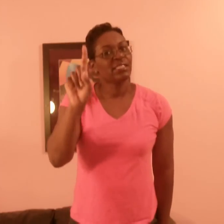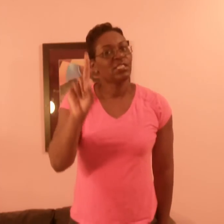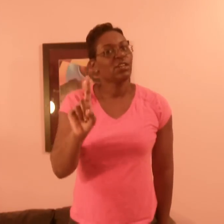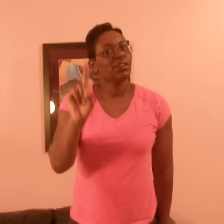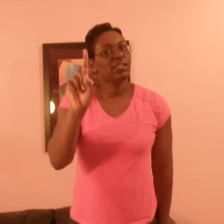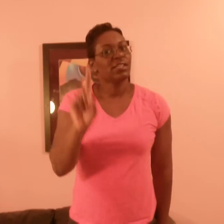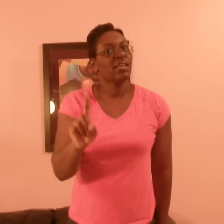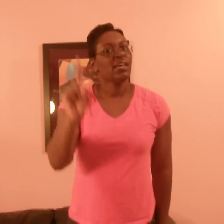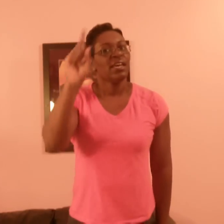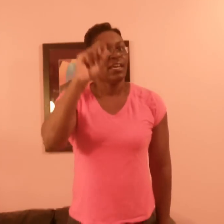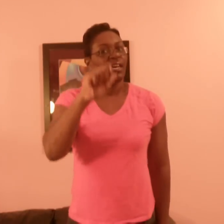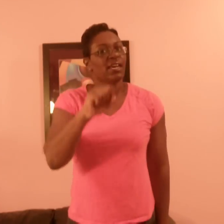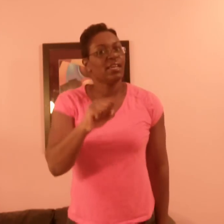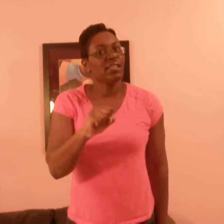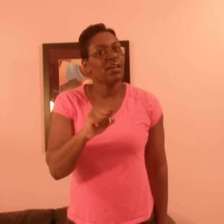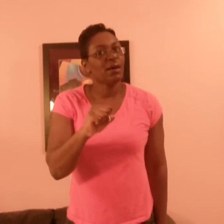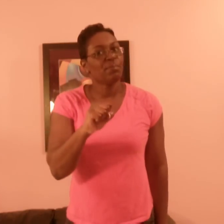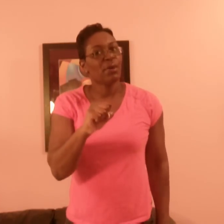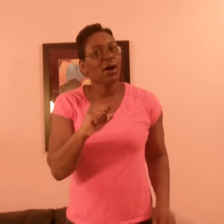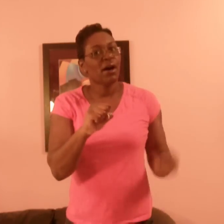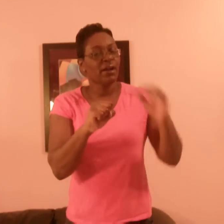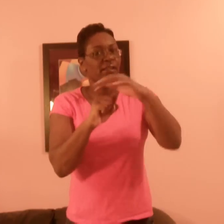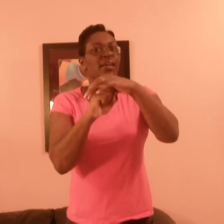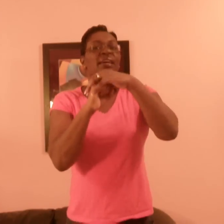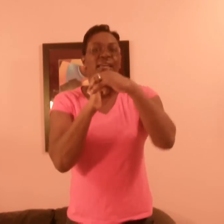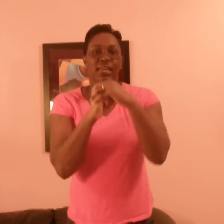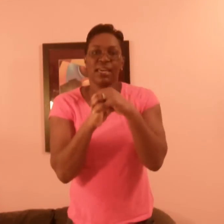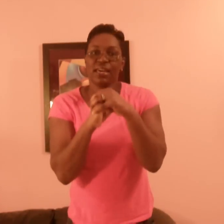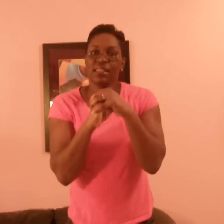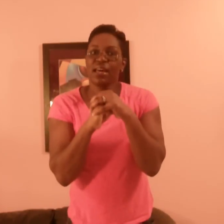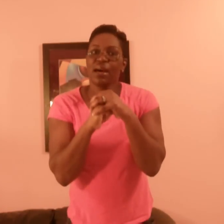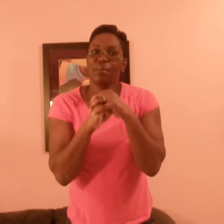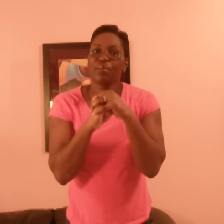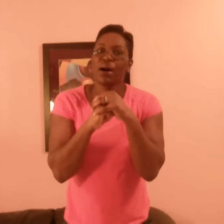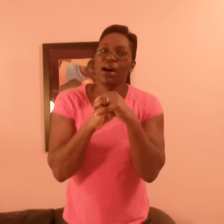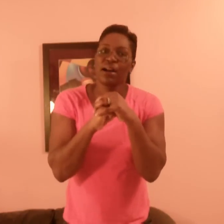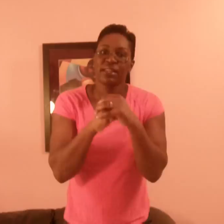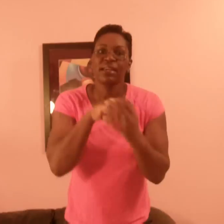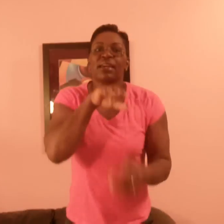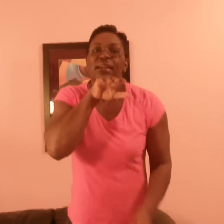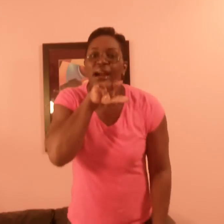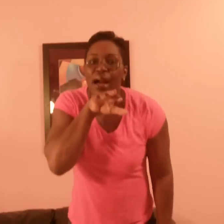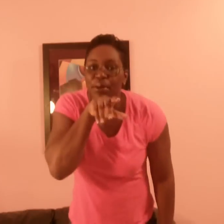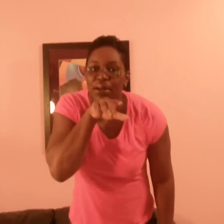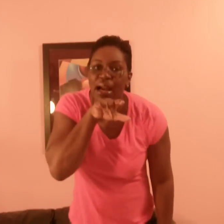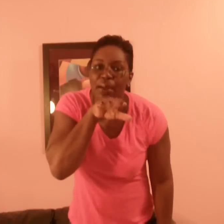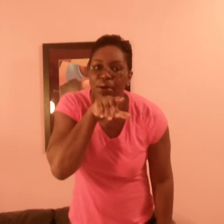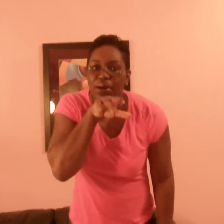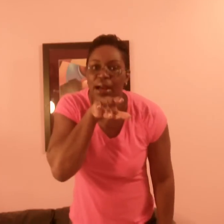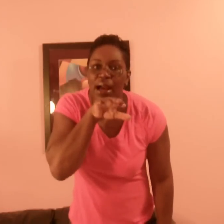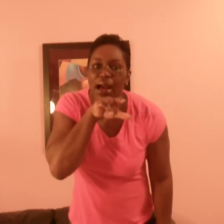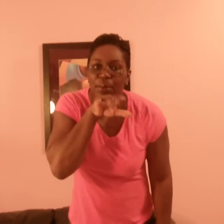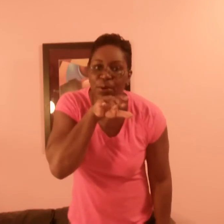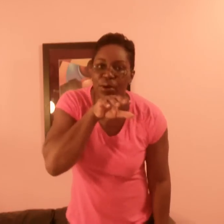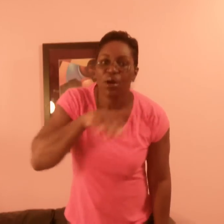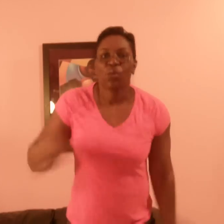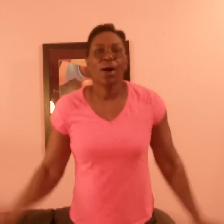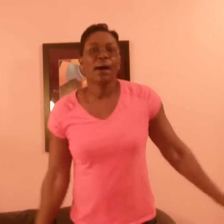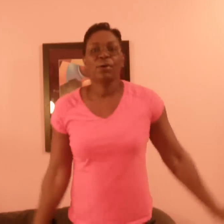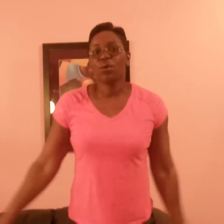turkey. In the barn, in the barn. Gobble, gobble, gobble. Wobble,